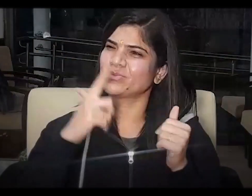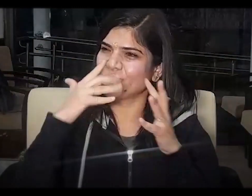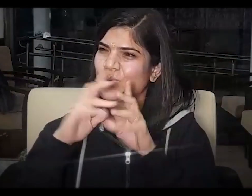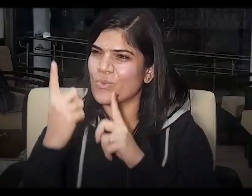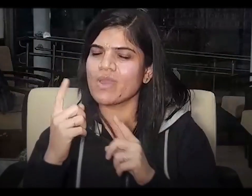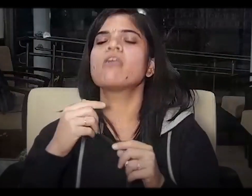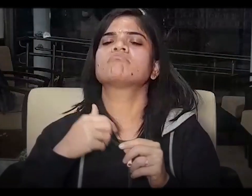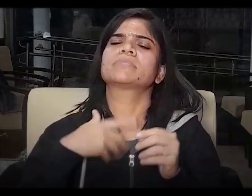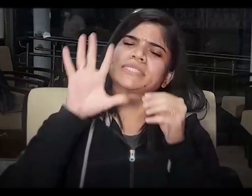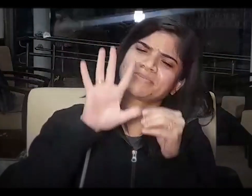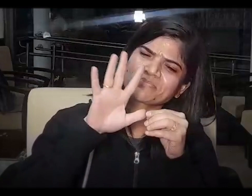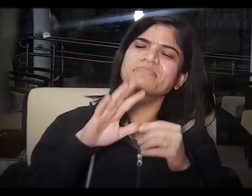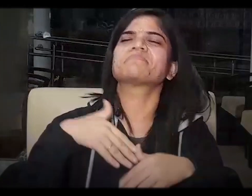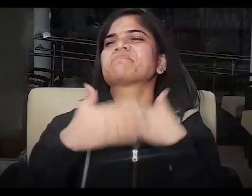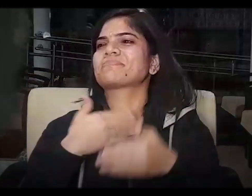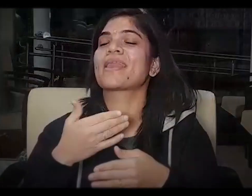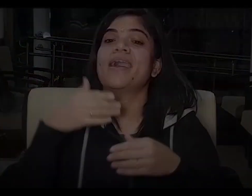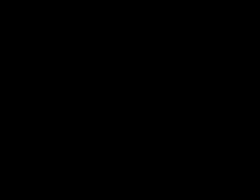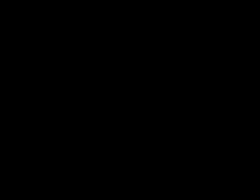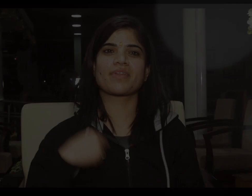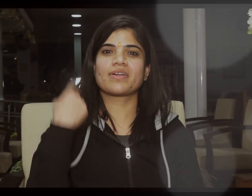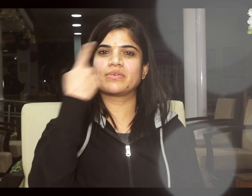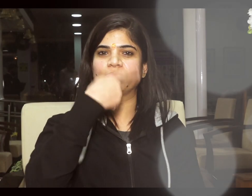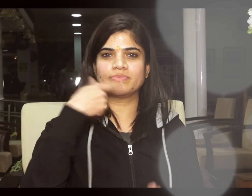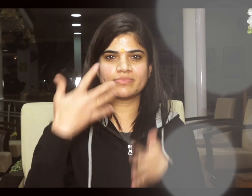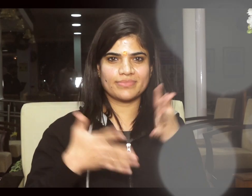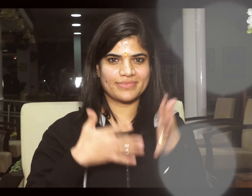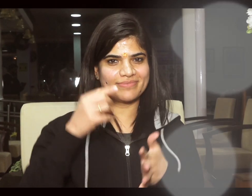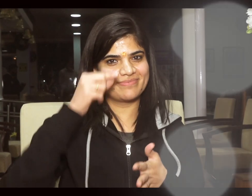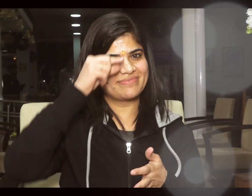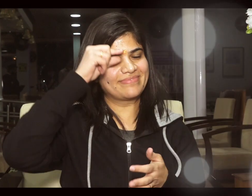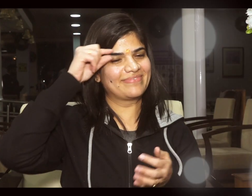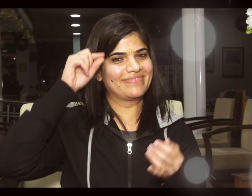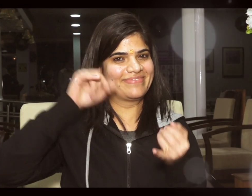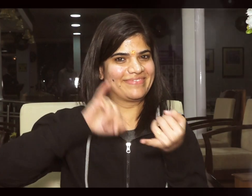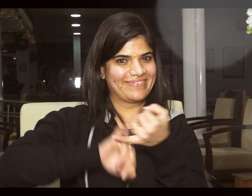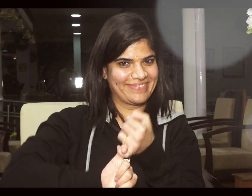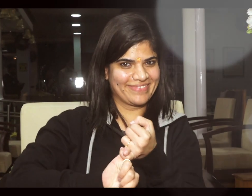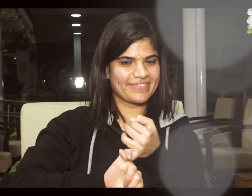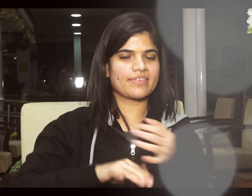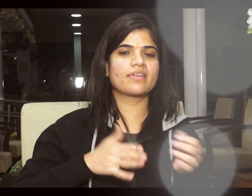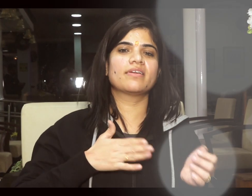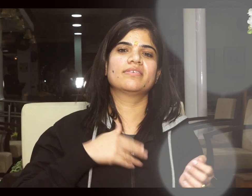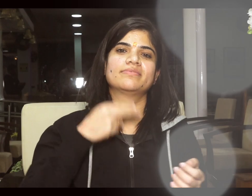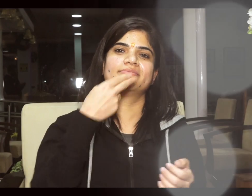Asian Women and other championships. In 2018, I have